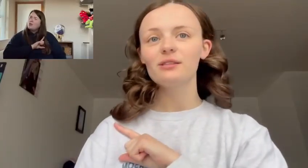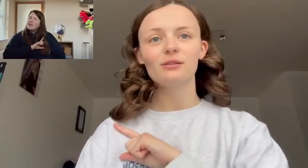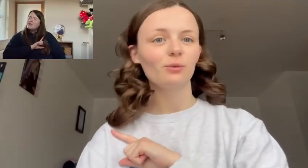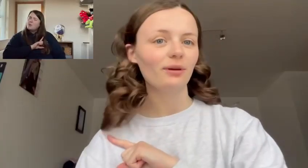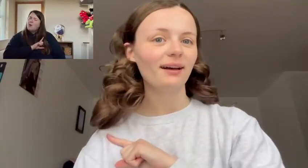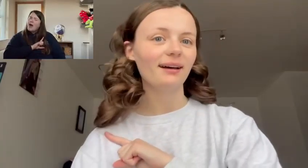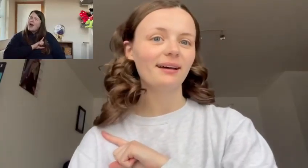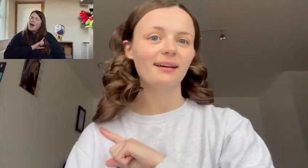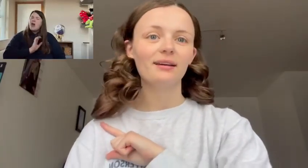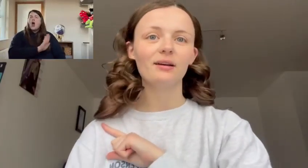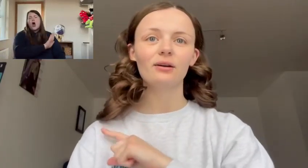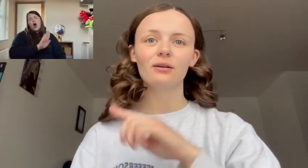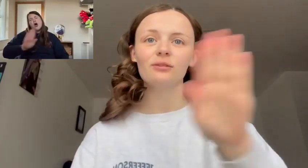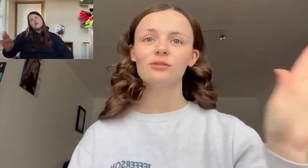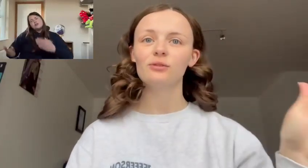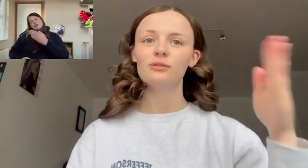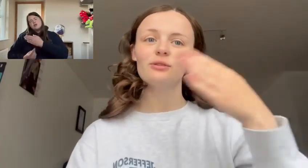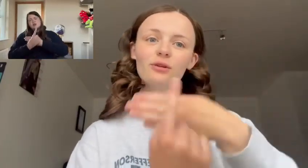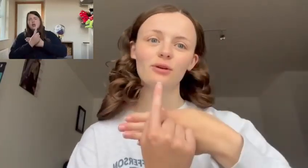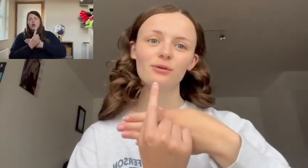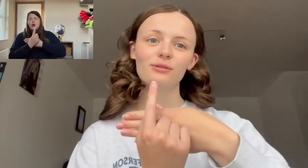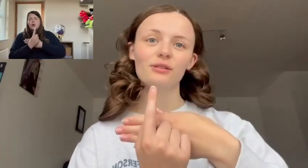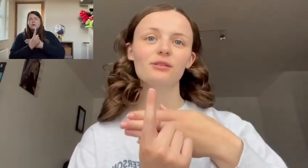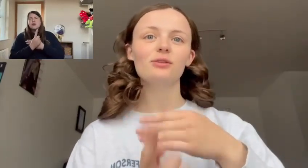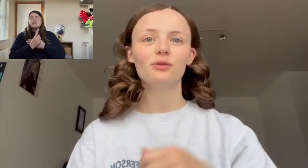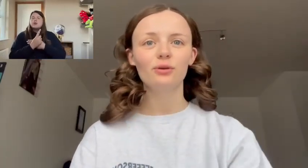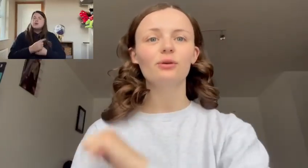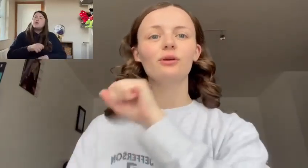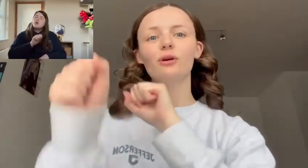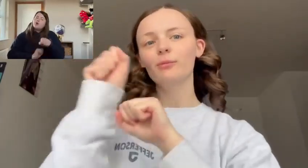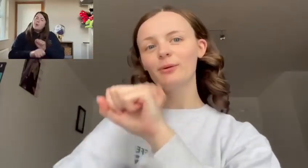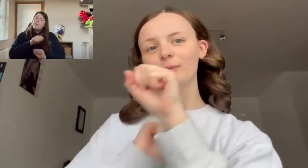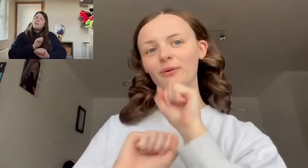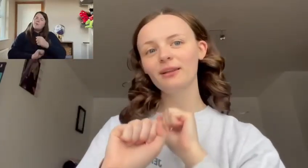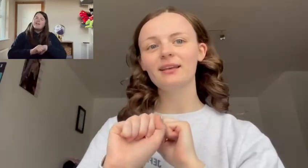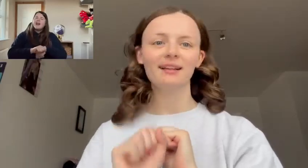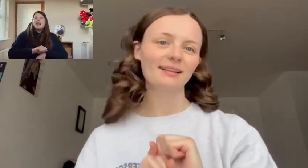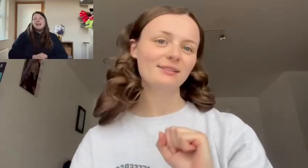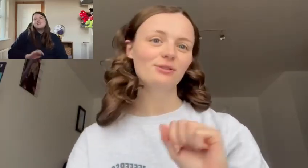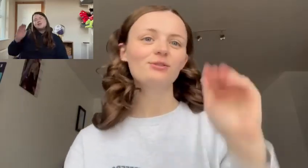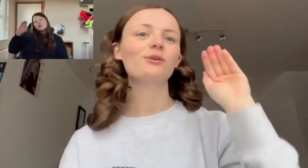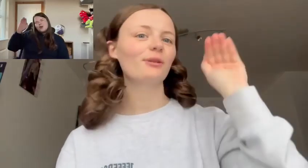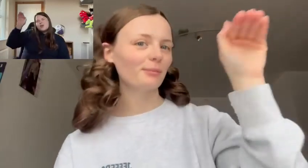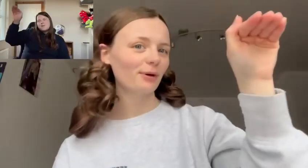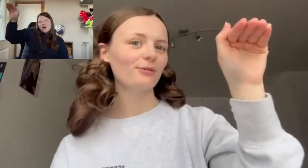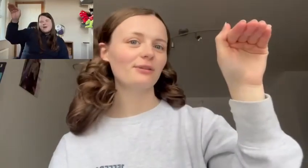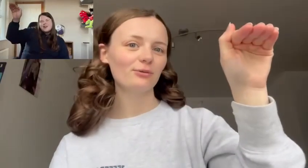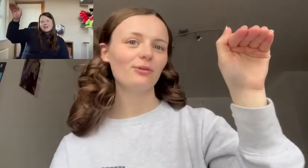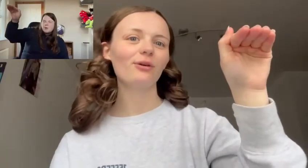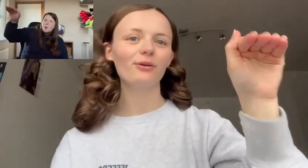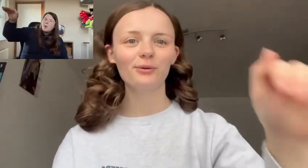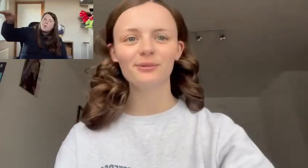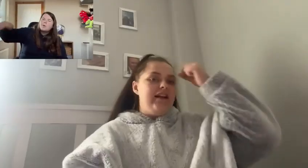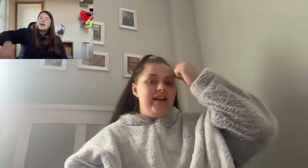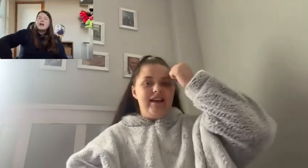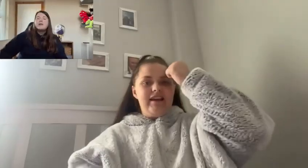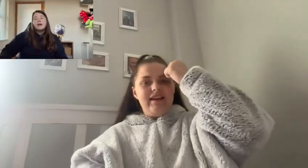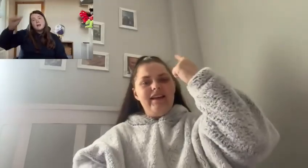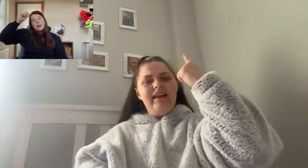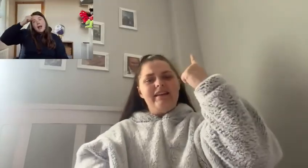a reason why, all the doors are closed, so you could open one that leads you to the perfect road.